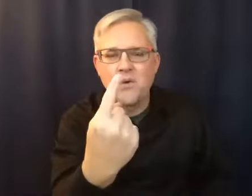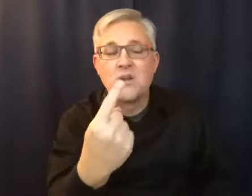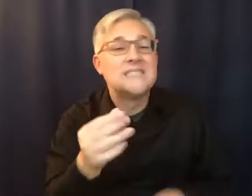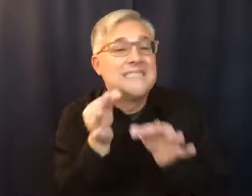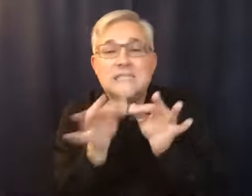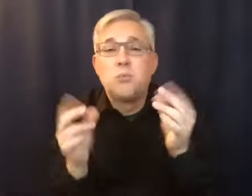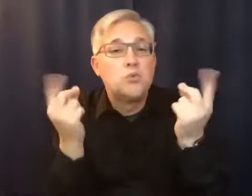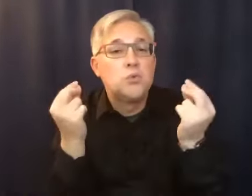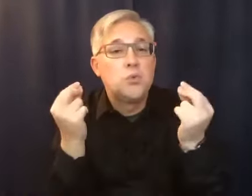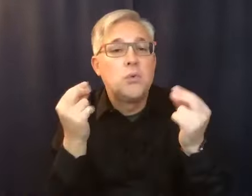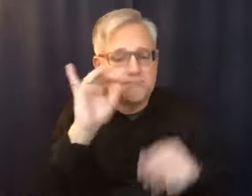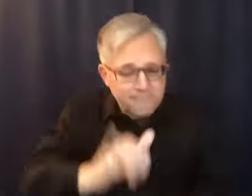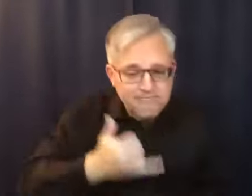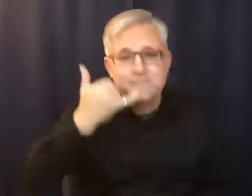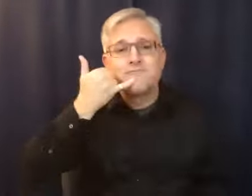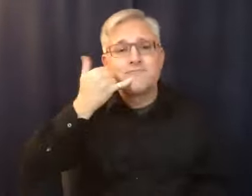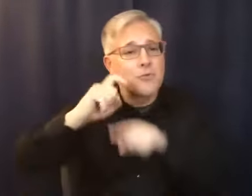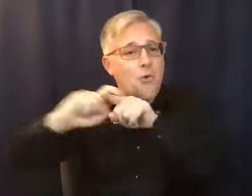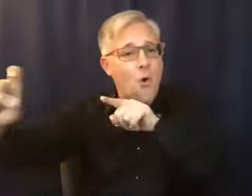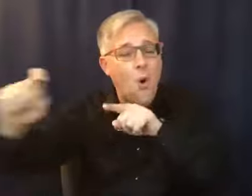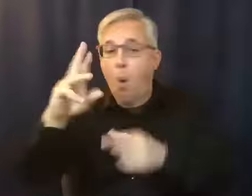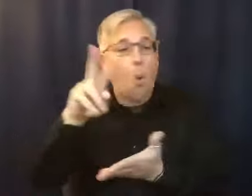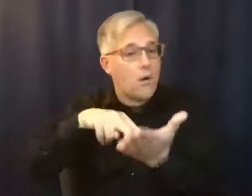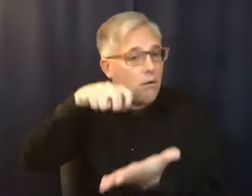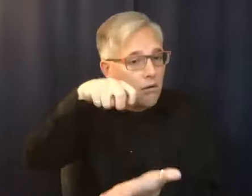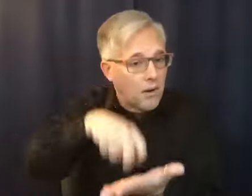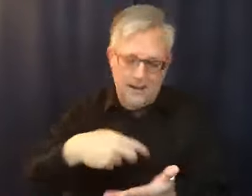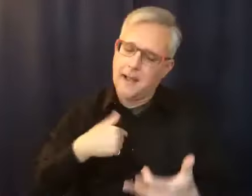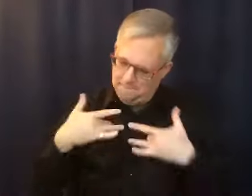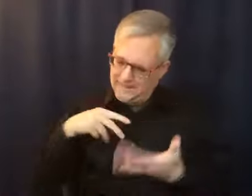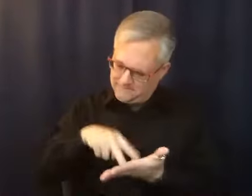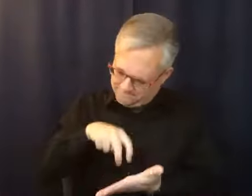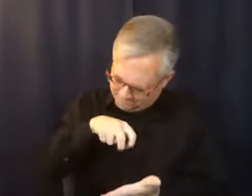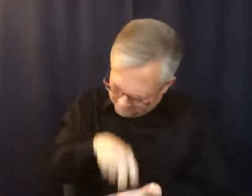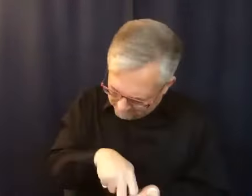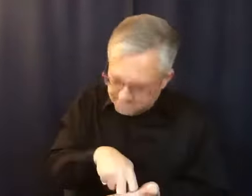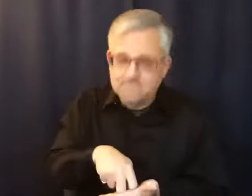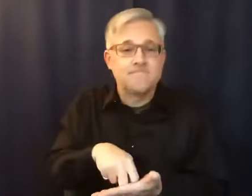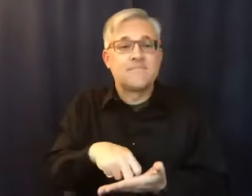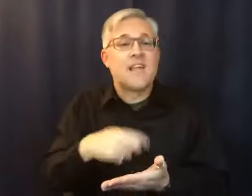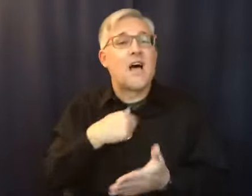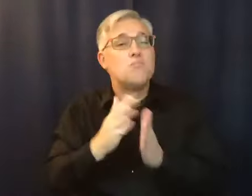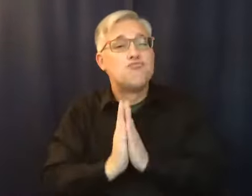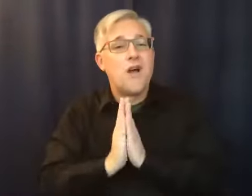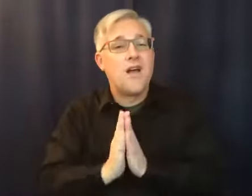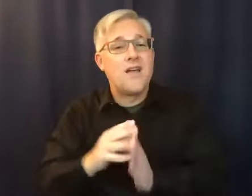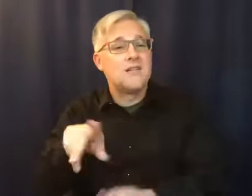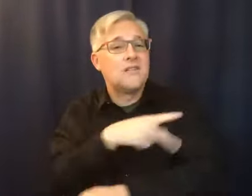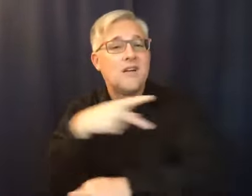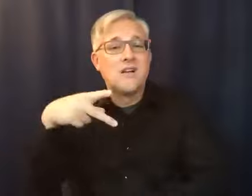a prayer going in my, the Lord is my shepherd, I shall not want. I don't want for anything. I am so blessed, you